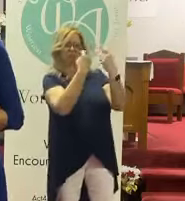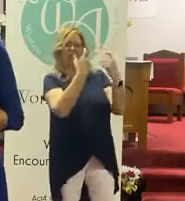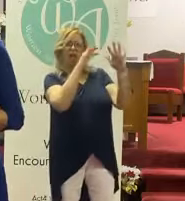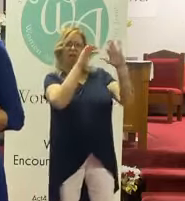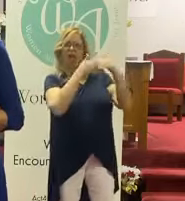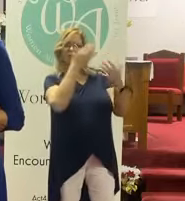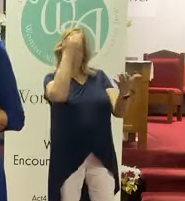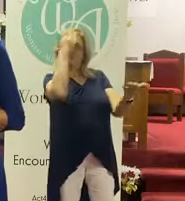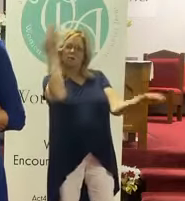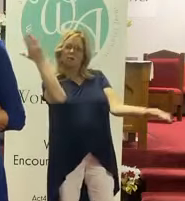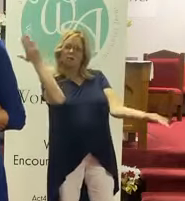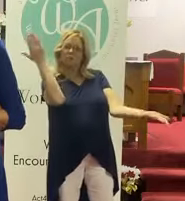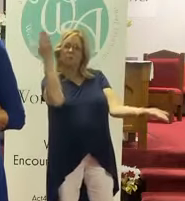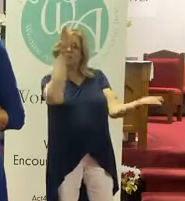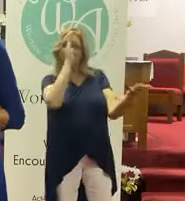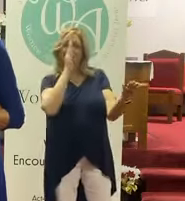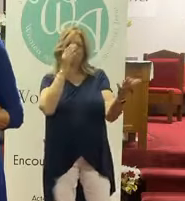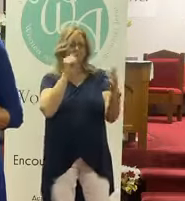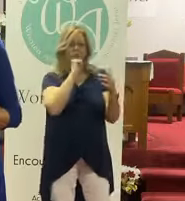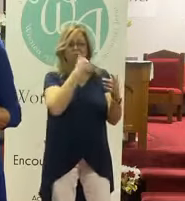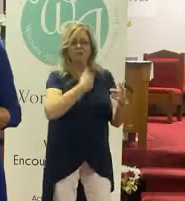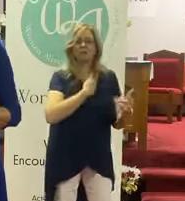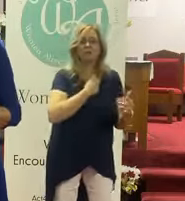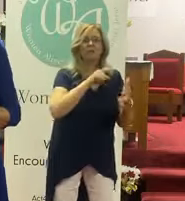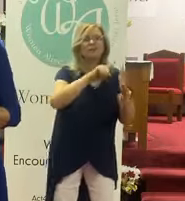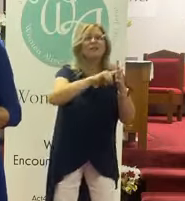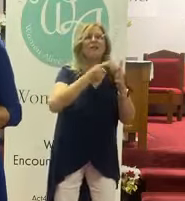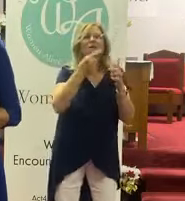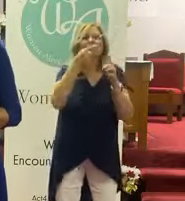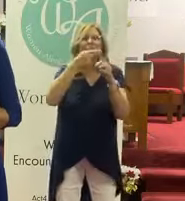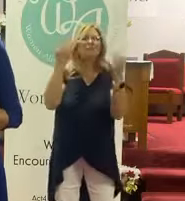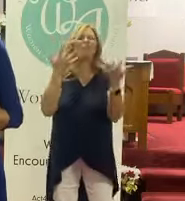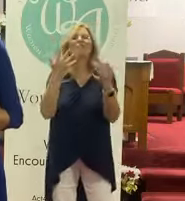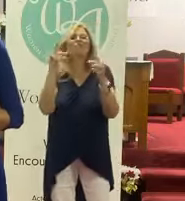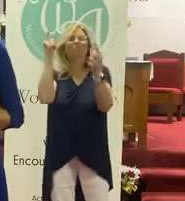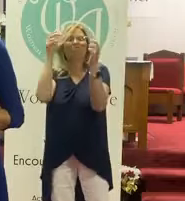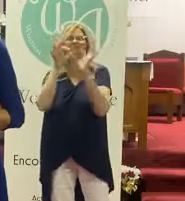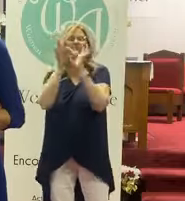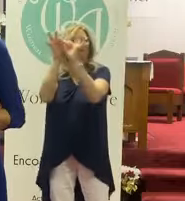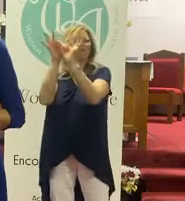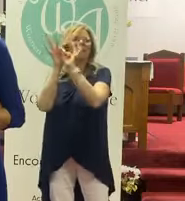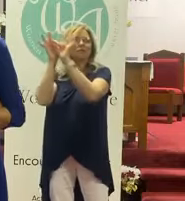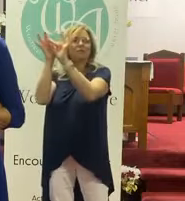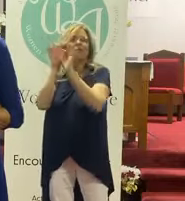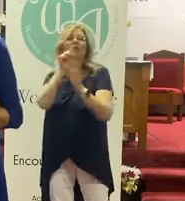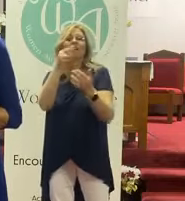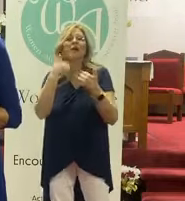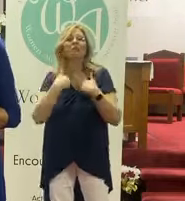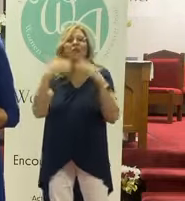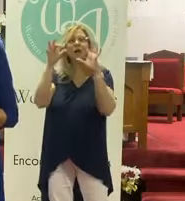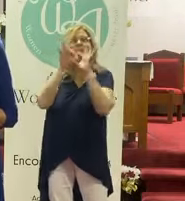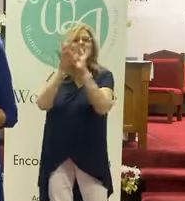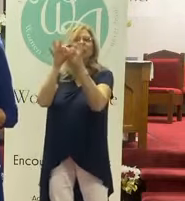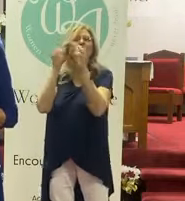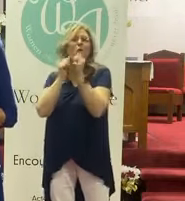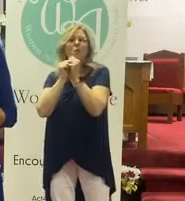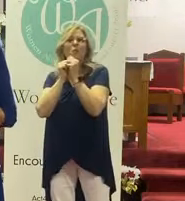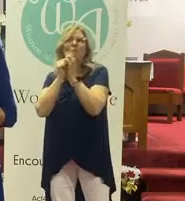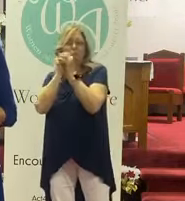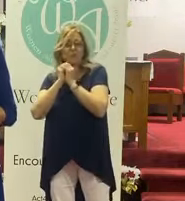know it's really God? The starting point is relationship. Mm-hmm. When you have that worship